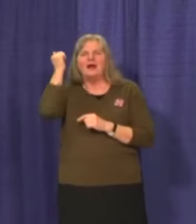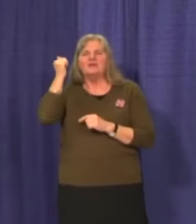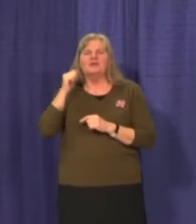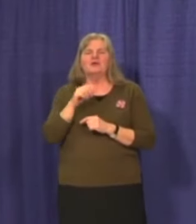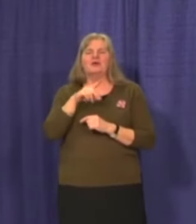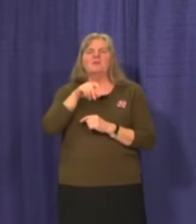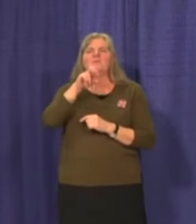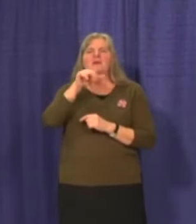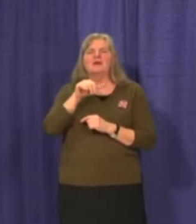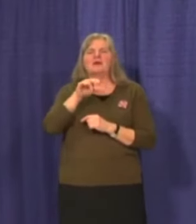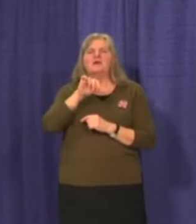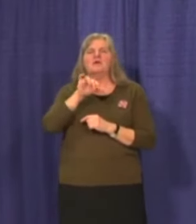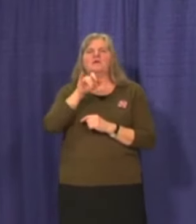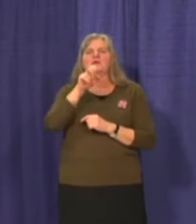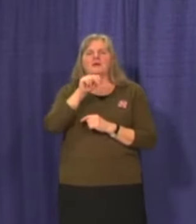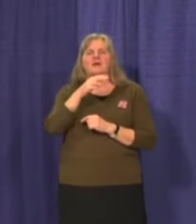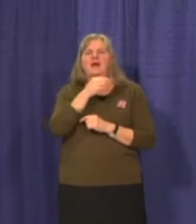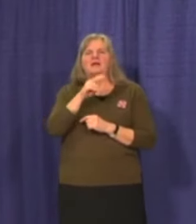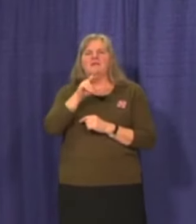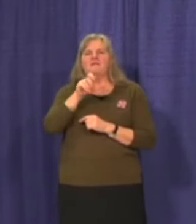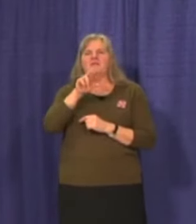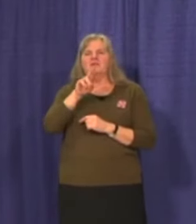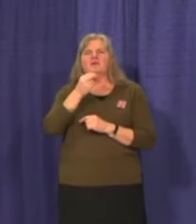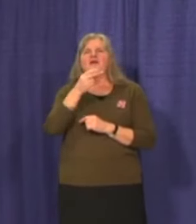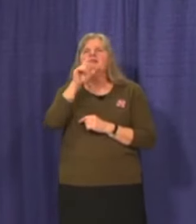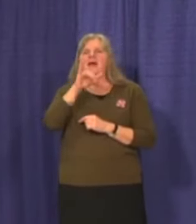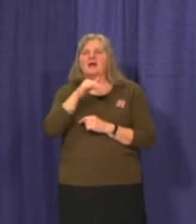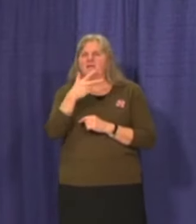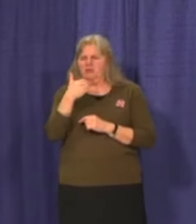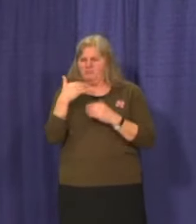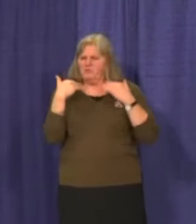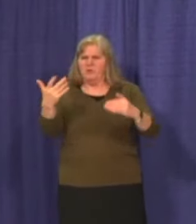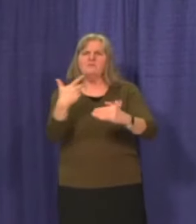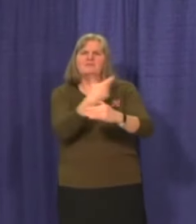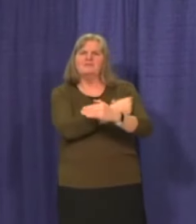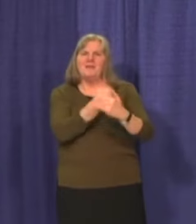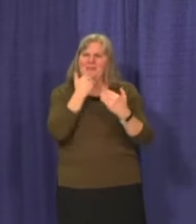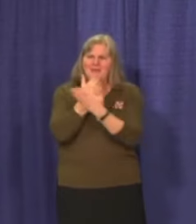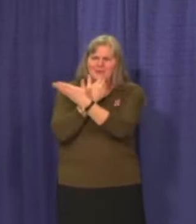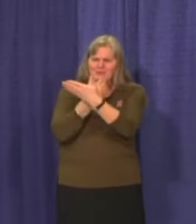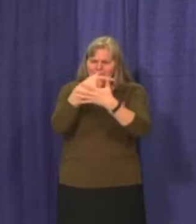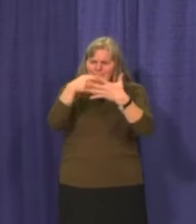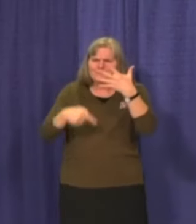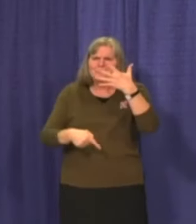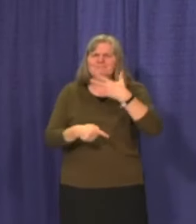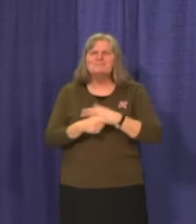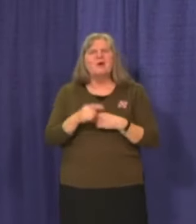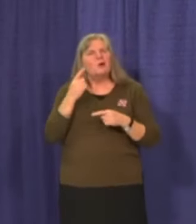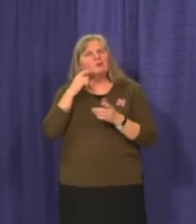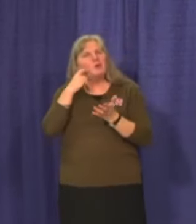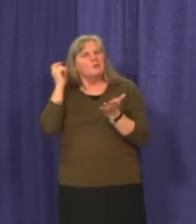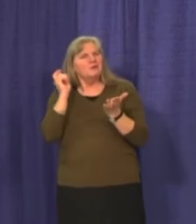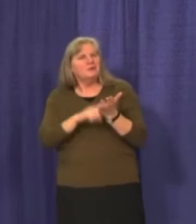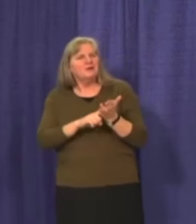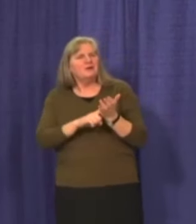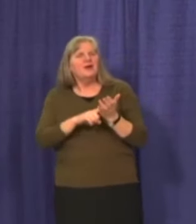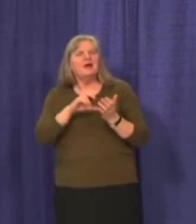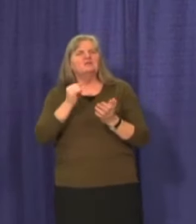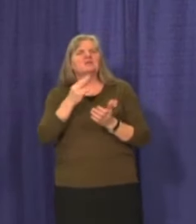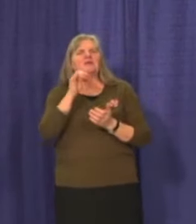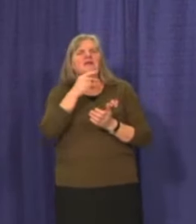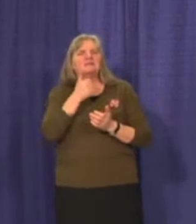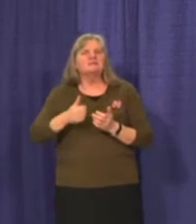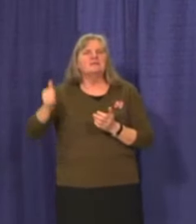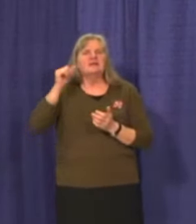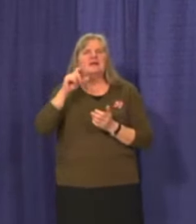Corindy and Victor Henry for getting immunized. I'd also like to acknowledge Hashadu Hen, Chief